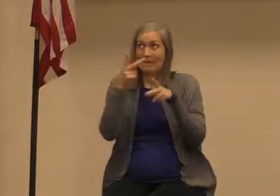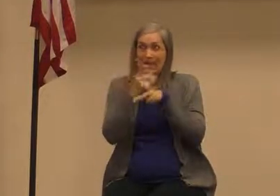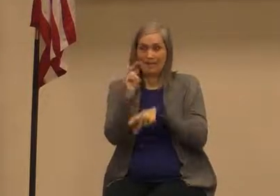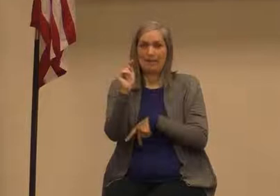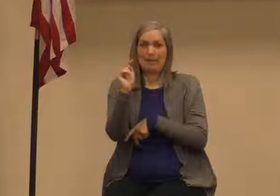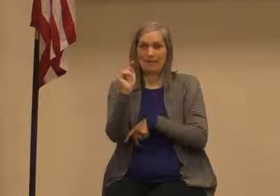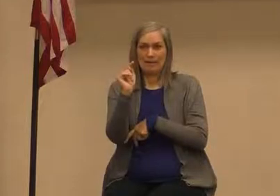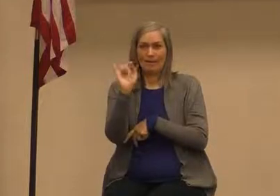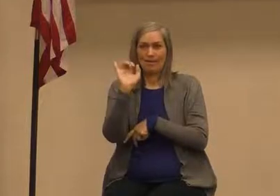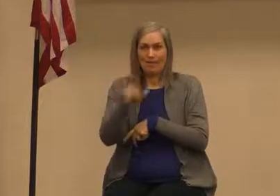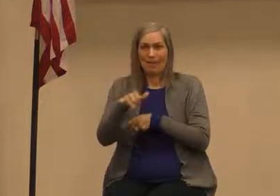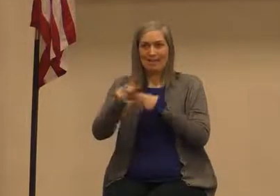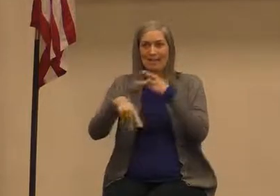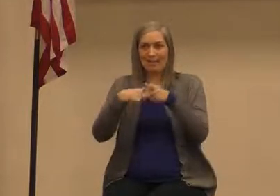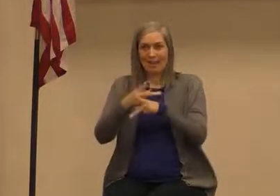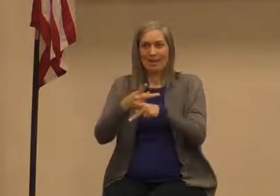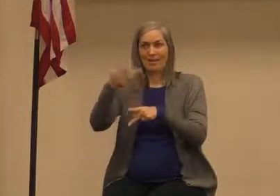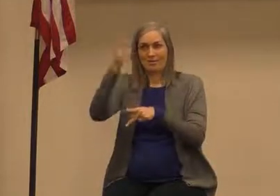is the